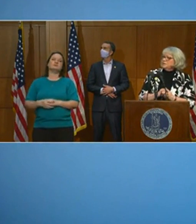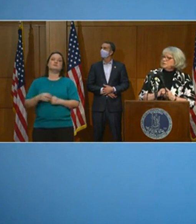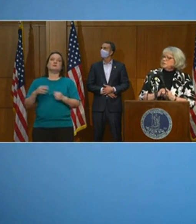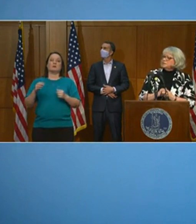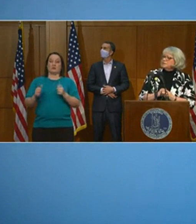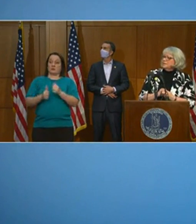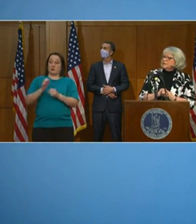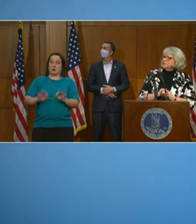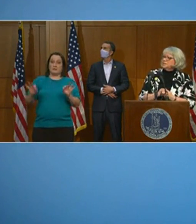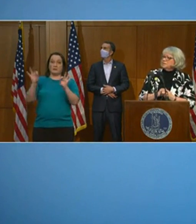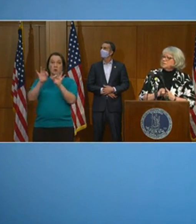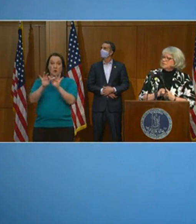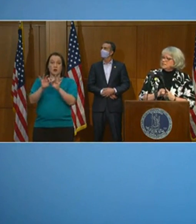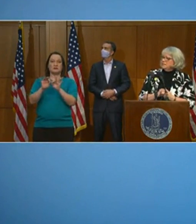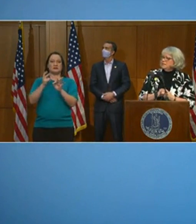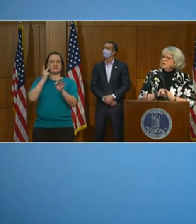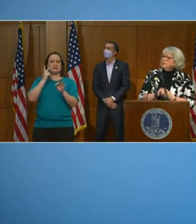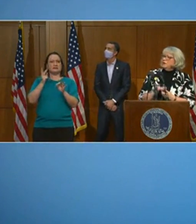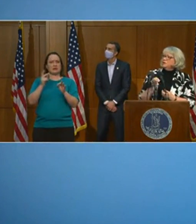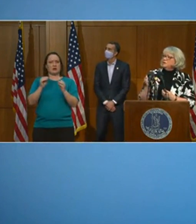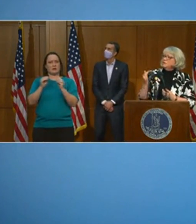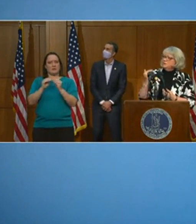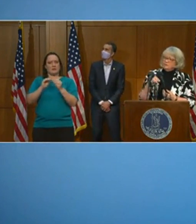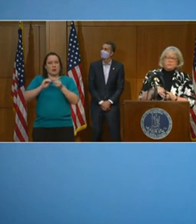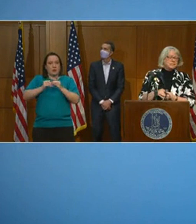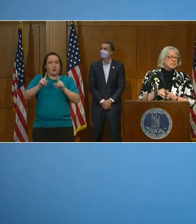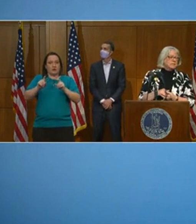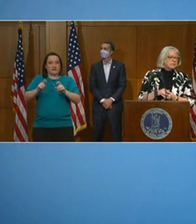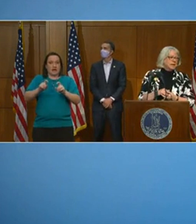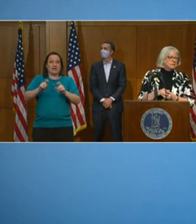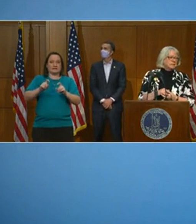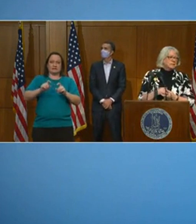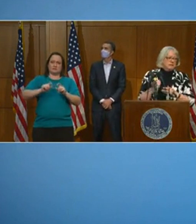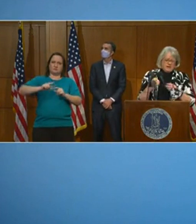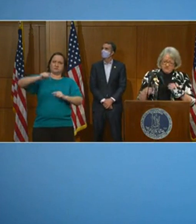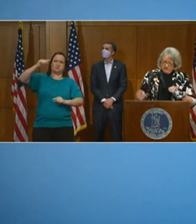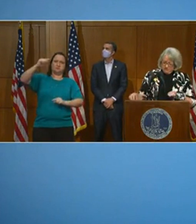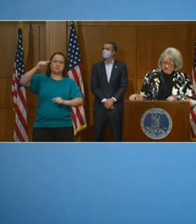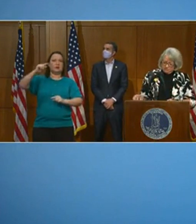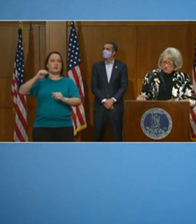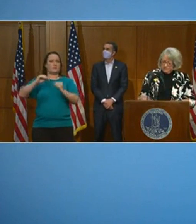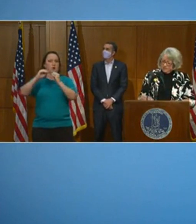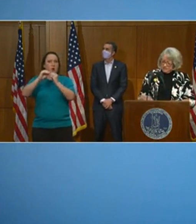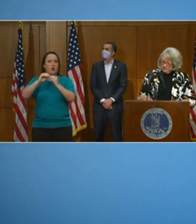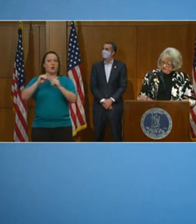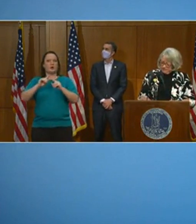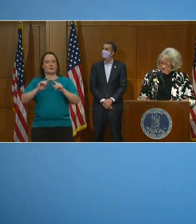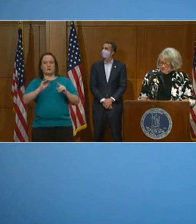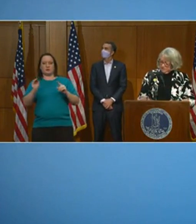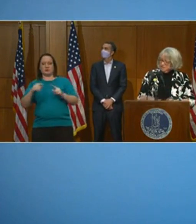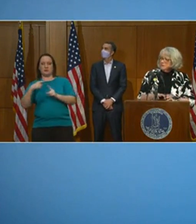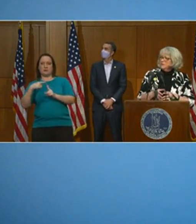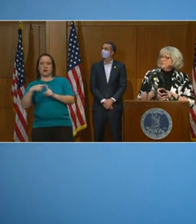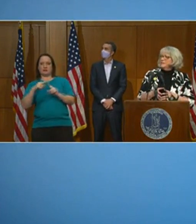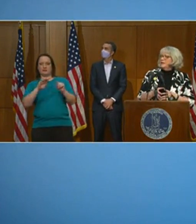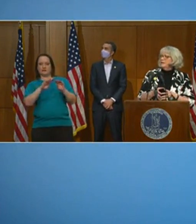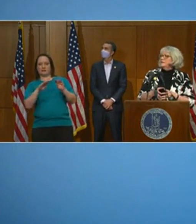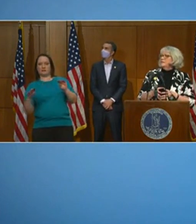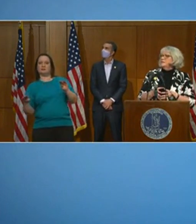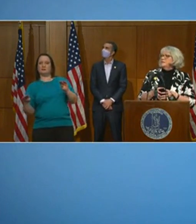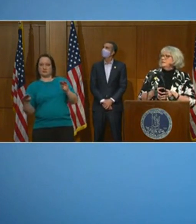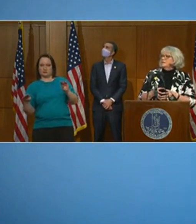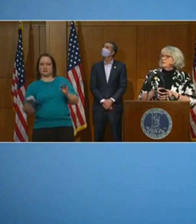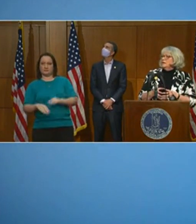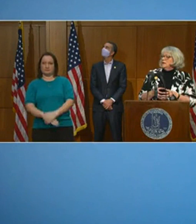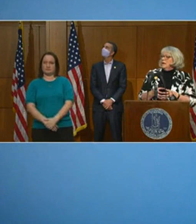important thing is you're also seeing not just increased testing, but also decreased number of cases and a decreasing percent positivity. Next slide.